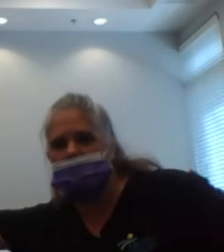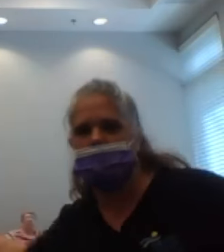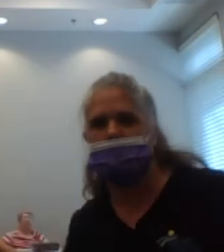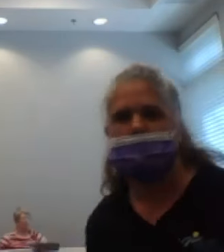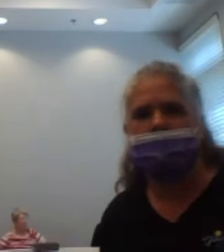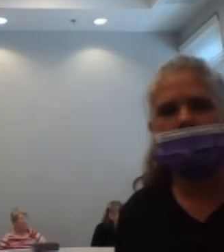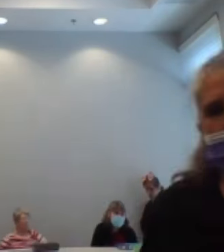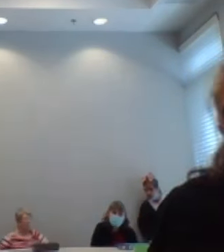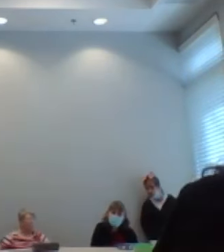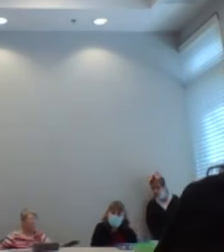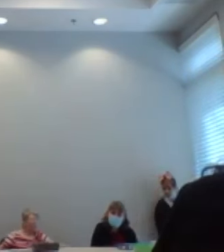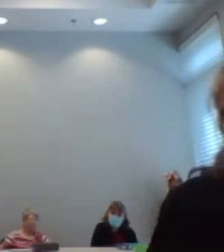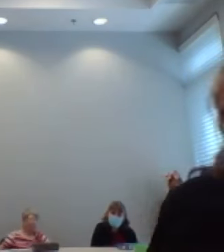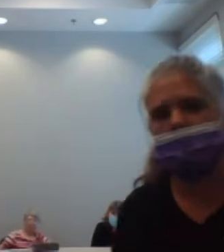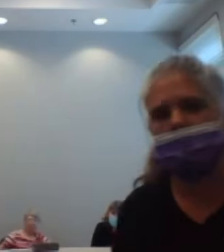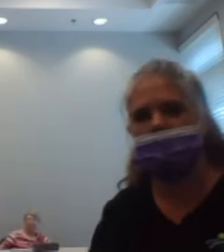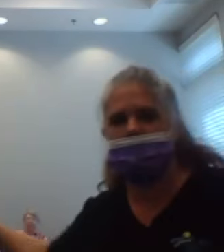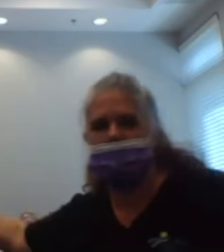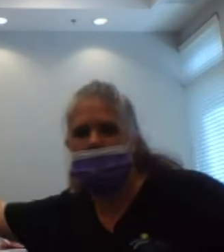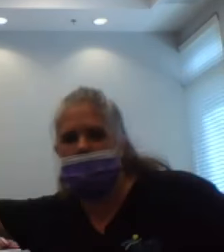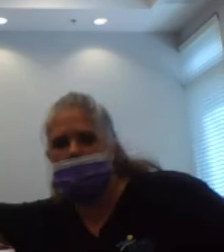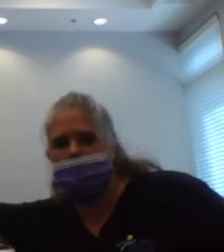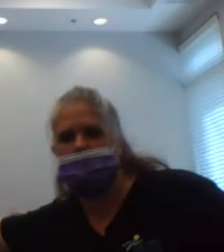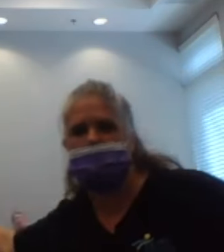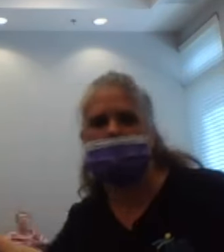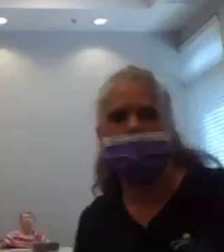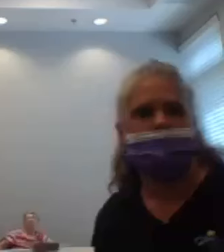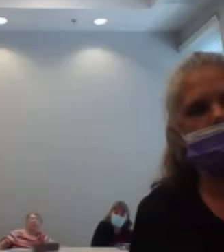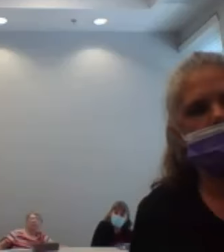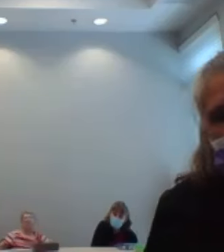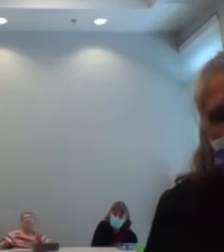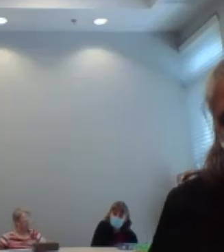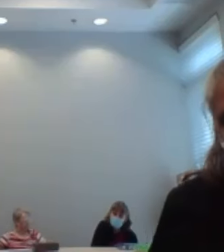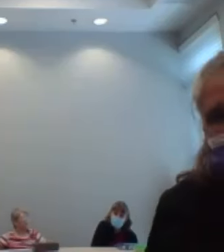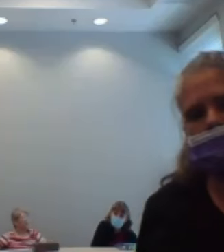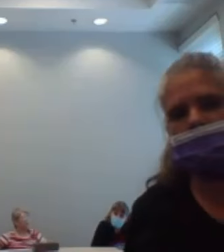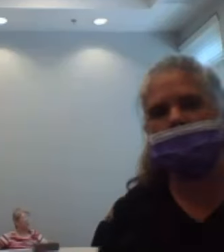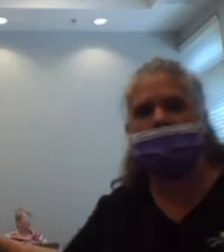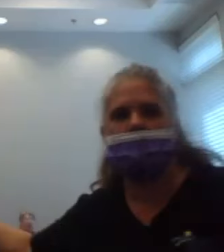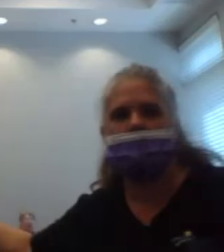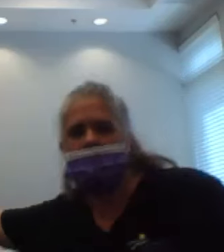8, 9, 10, 11,